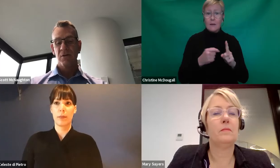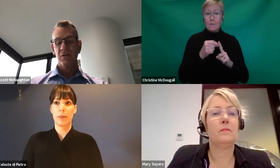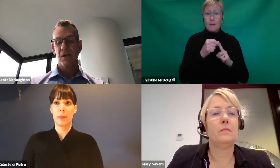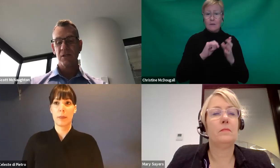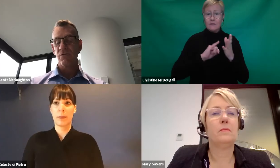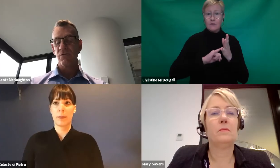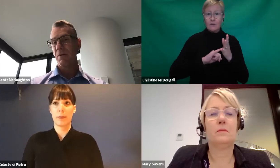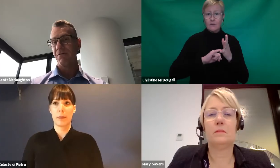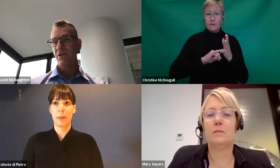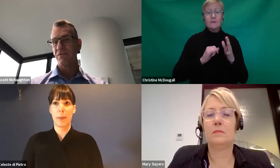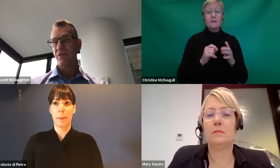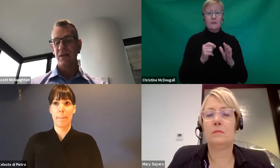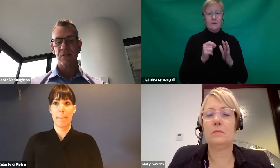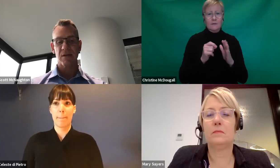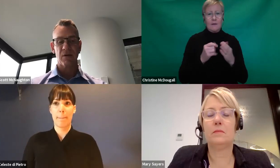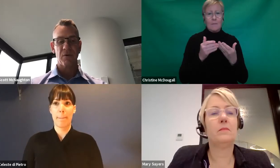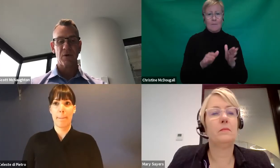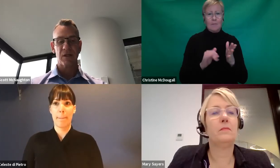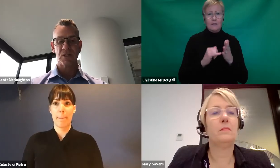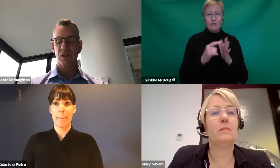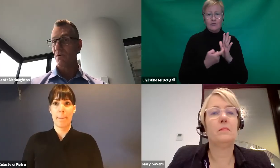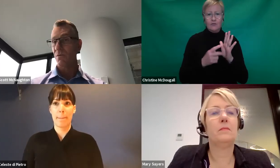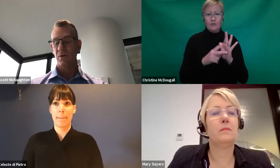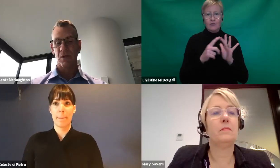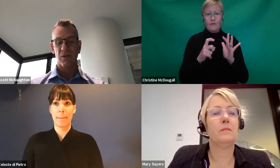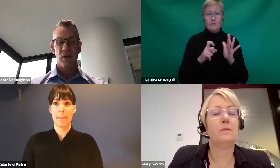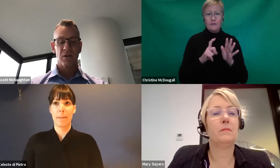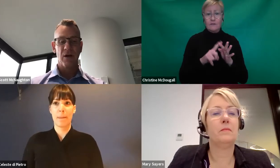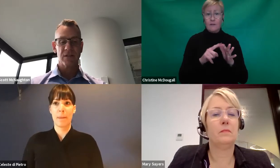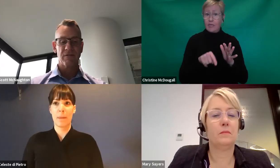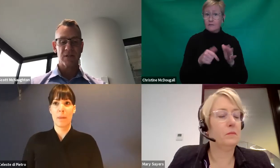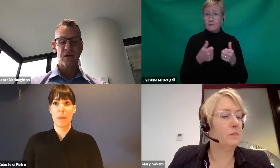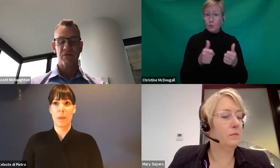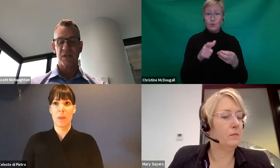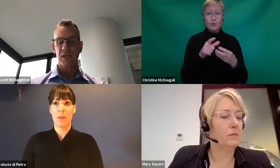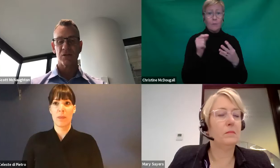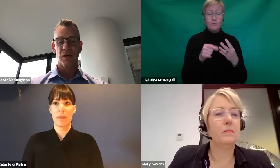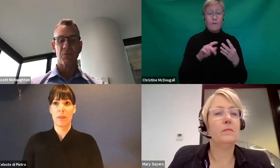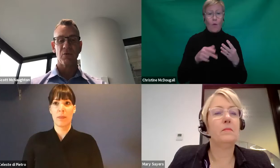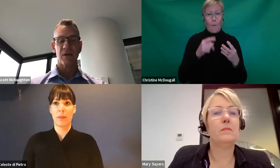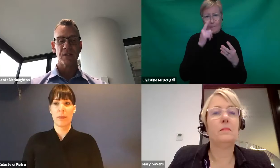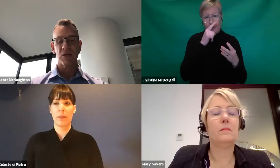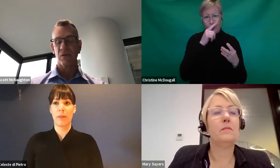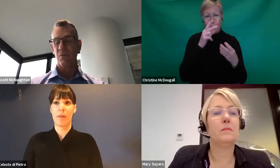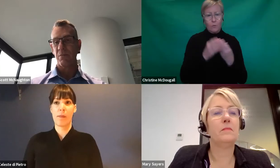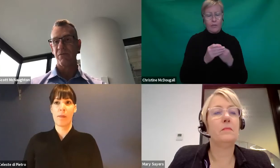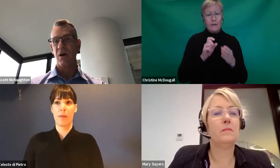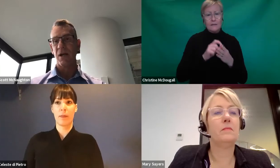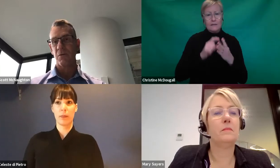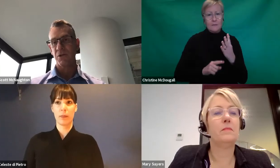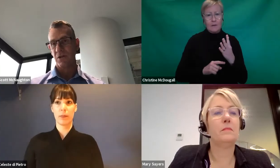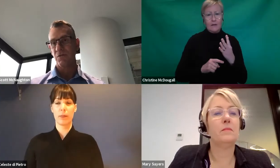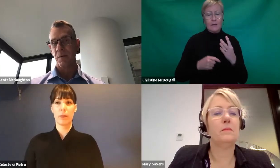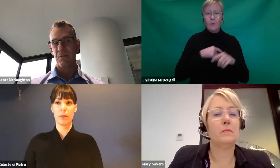So it is a really big focus for us and something we want to continue to work with the likes of yourselves and industry and employees to make sure that we're